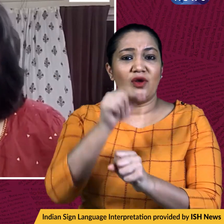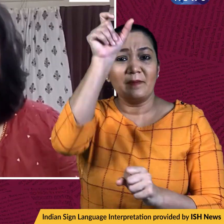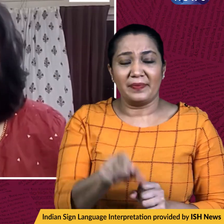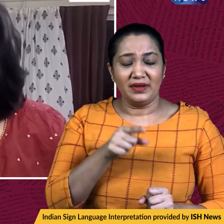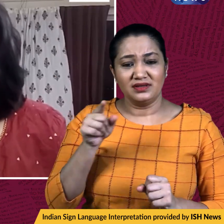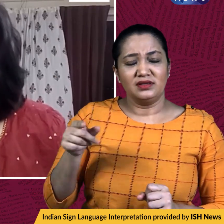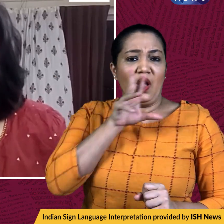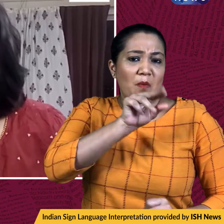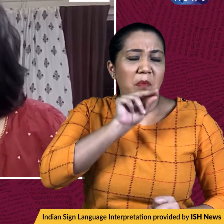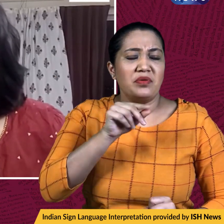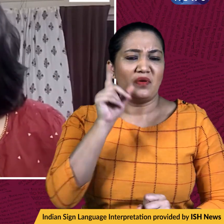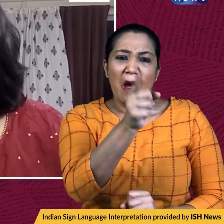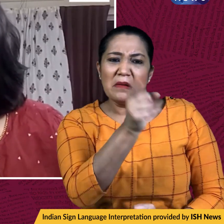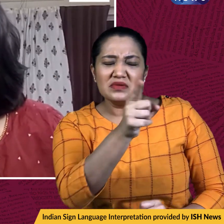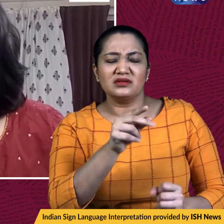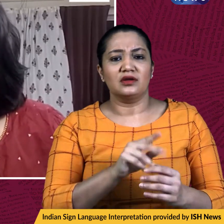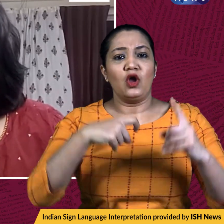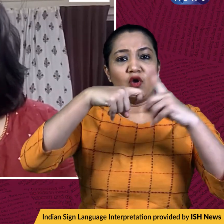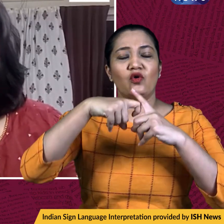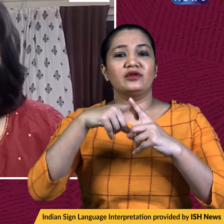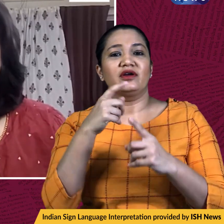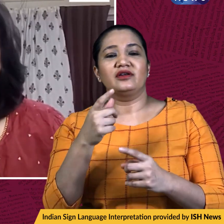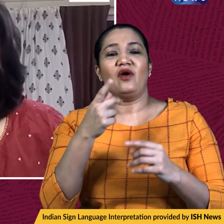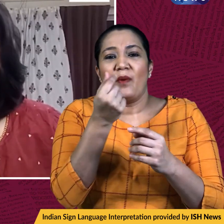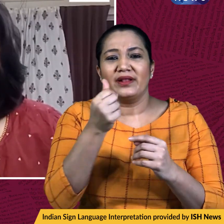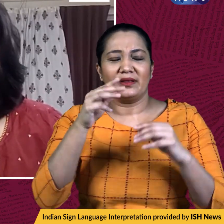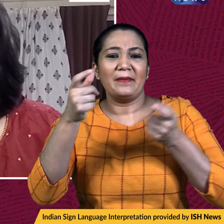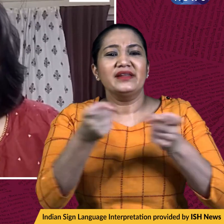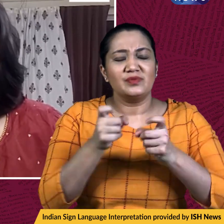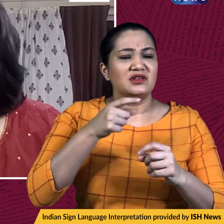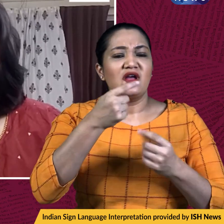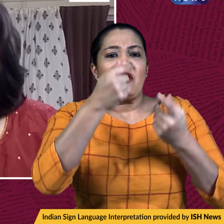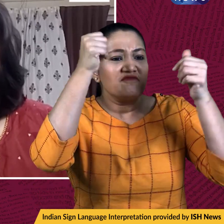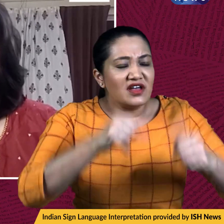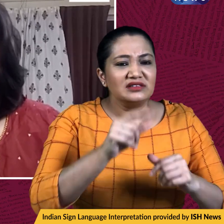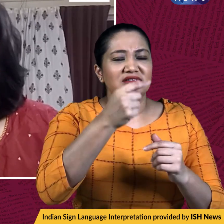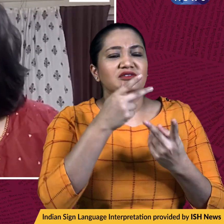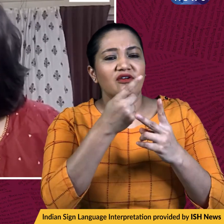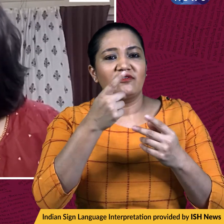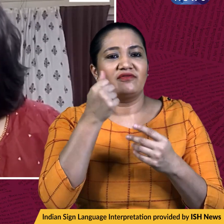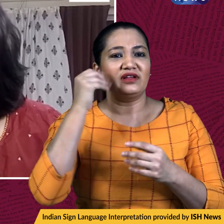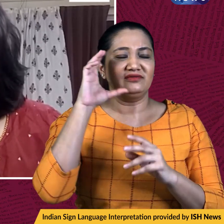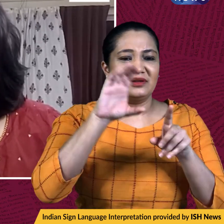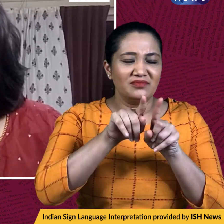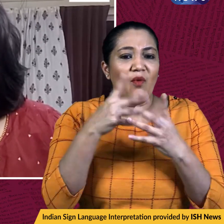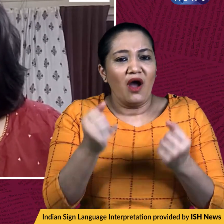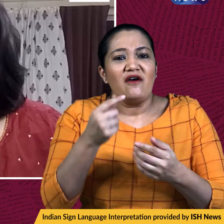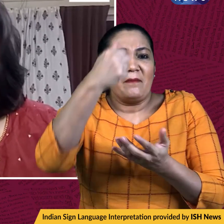allegedly heard threatening an employee of Cote of Wealth Management over his failure to secure financing for NICA's